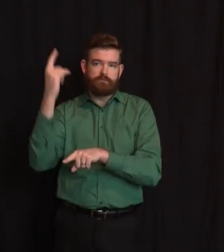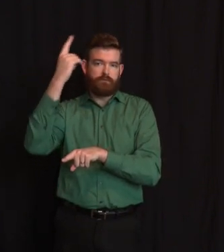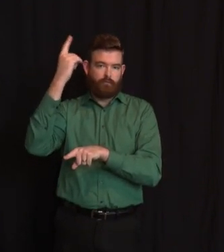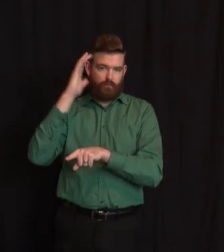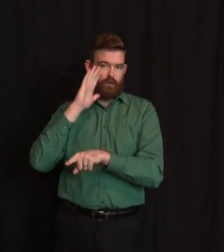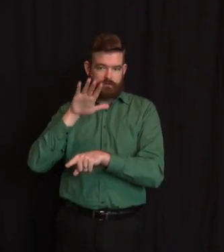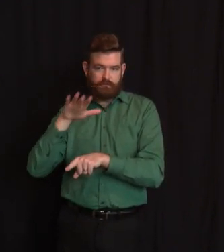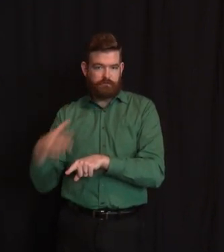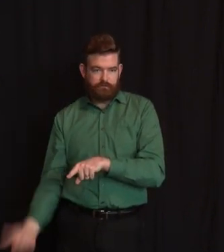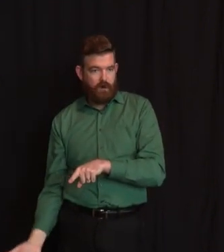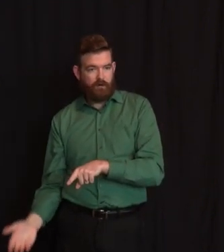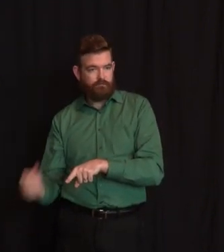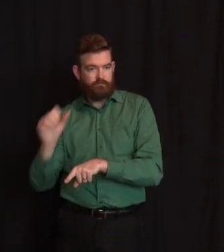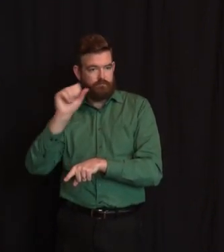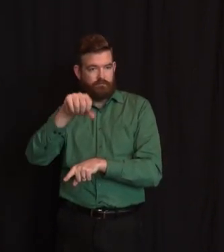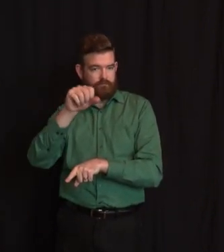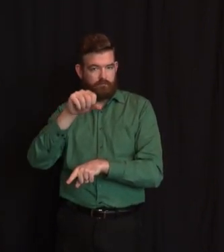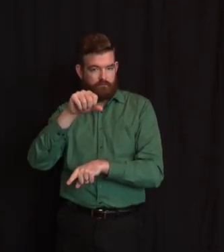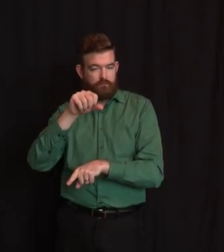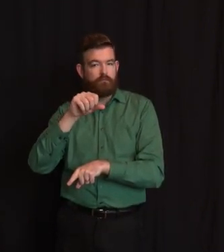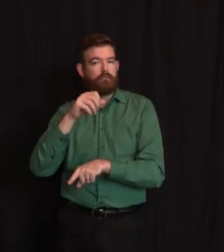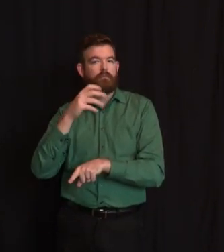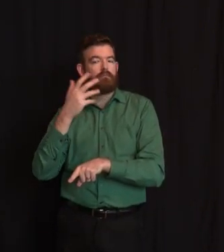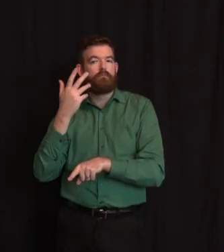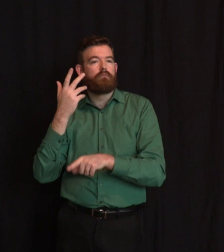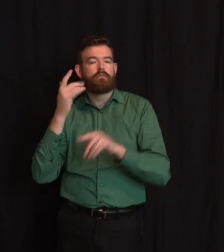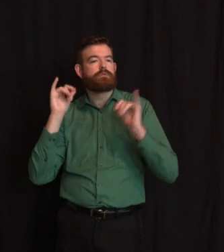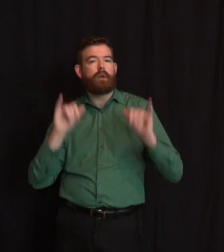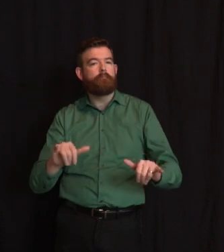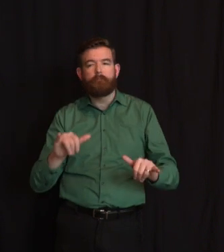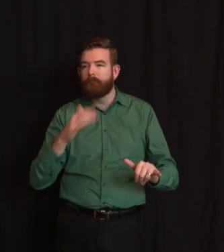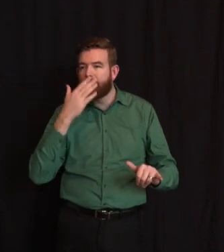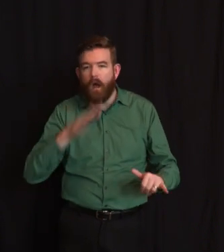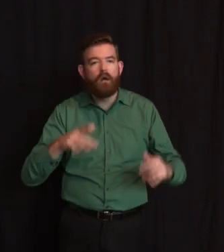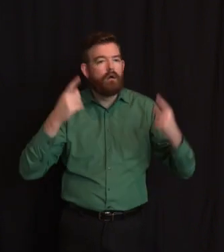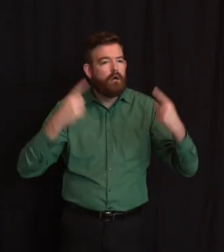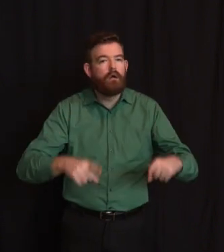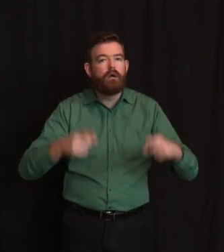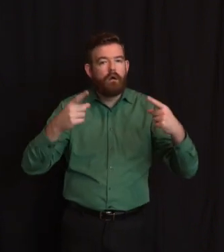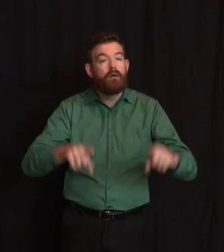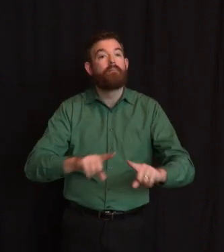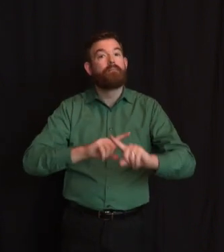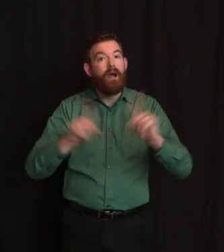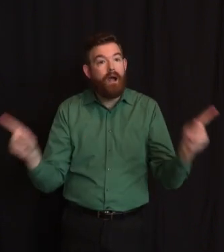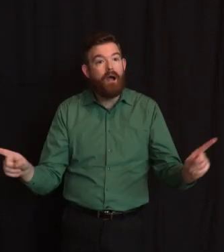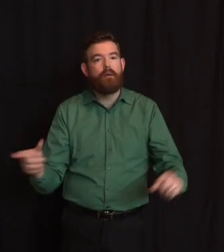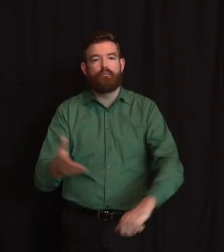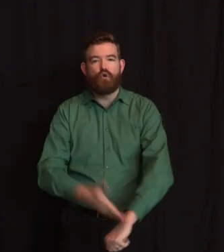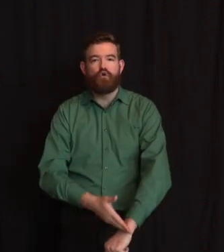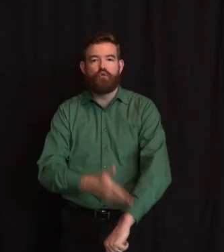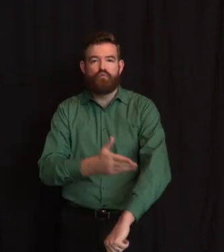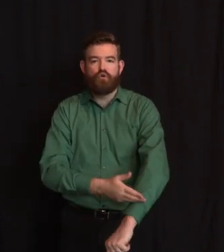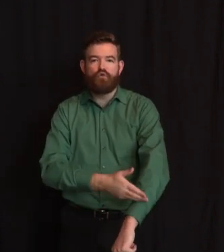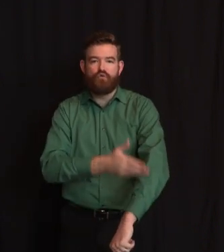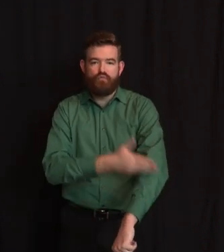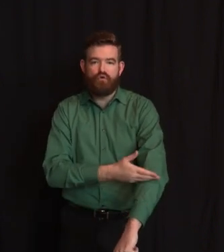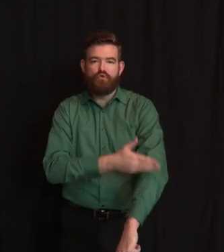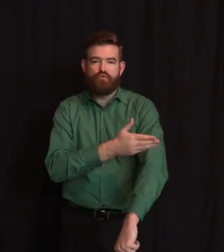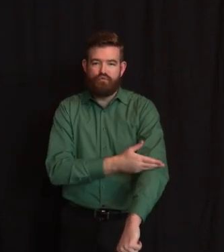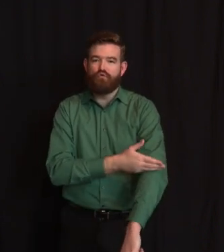record. Yeah, I think that as we look at the hospitalizations, we are seeing some flattening. And we separate out